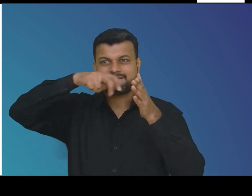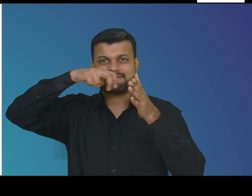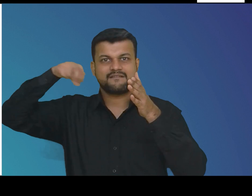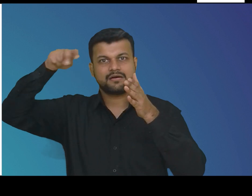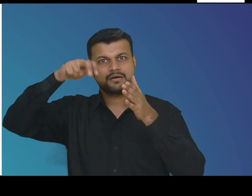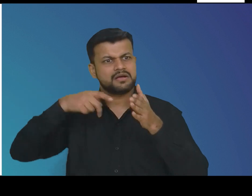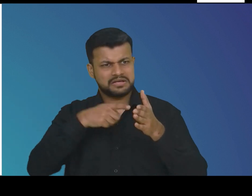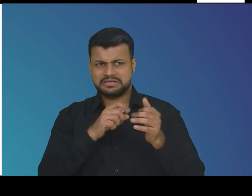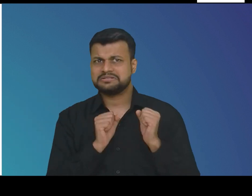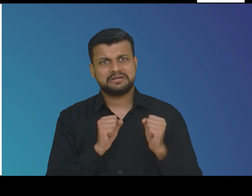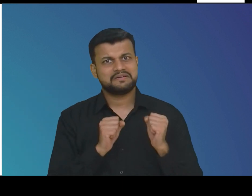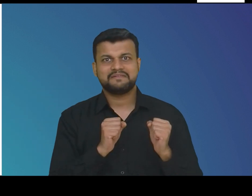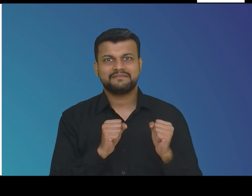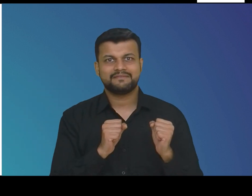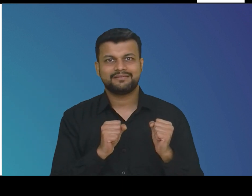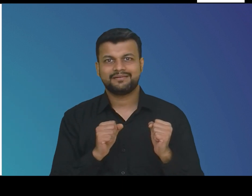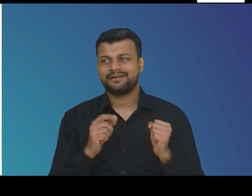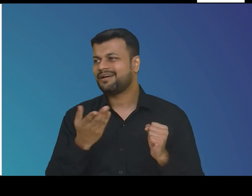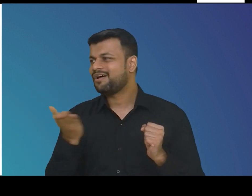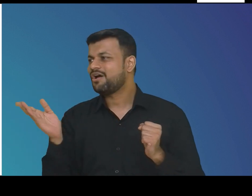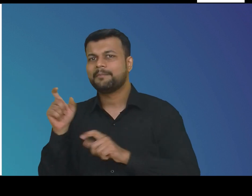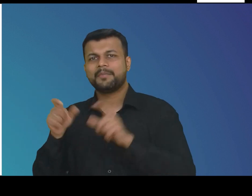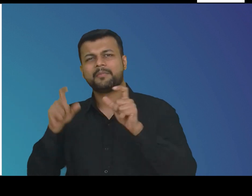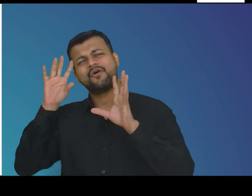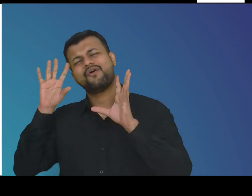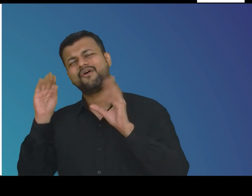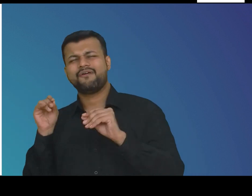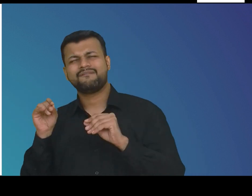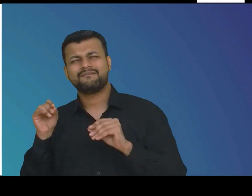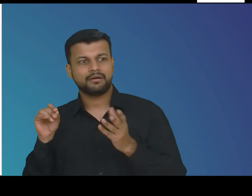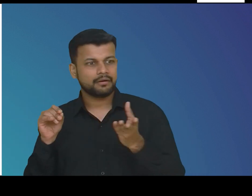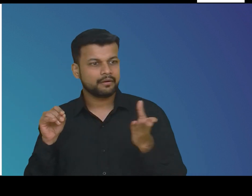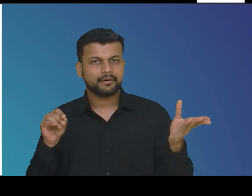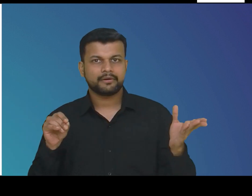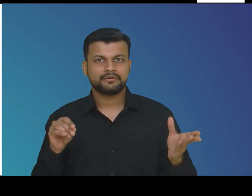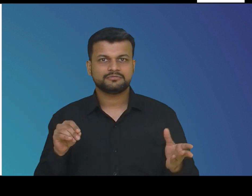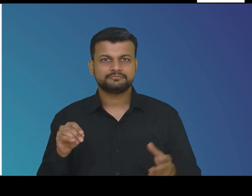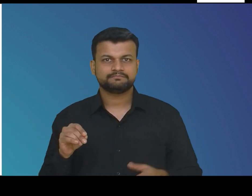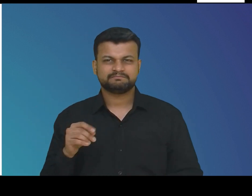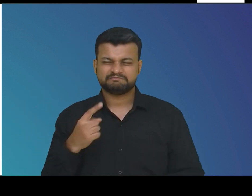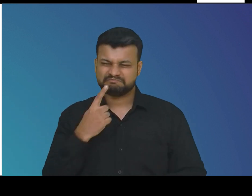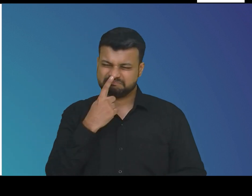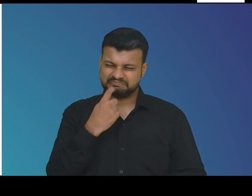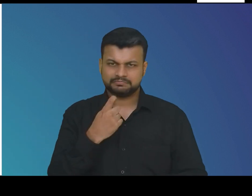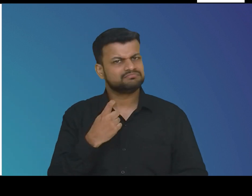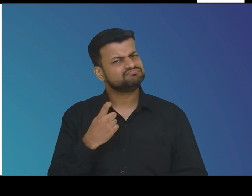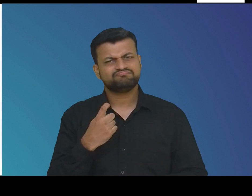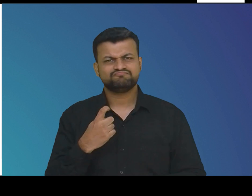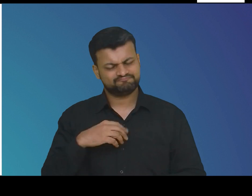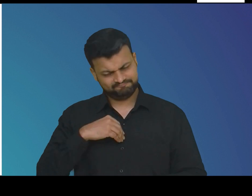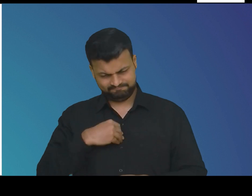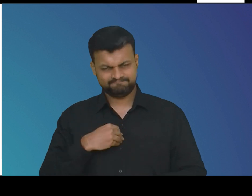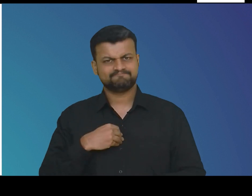win medals on a global arena are contending with what most people wouldn't even consider to be a nemesis